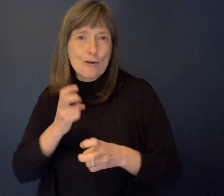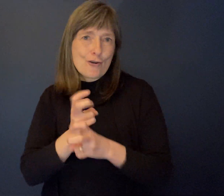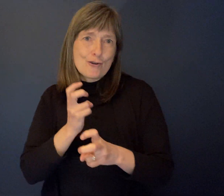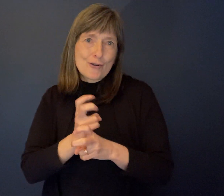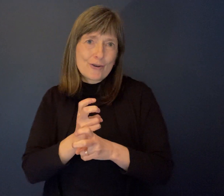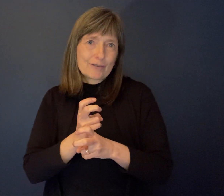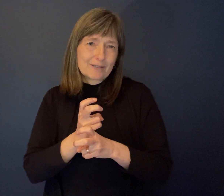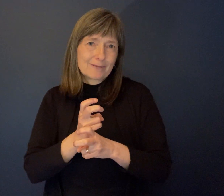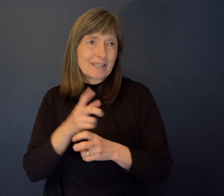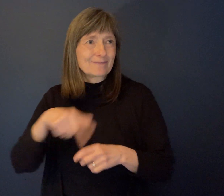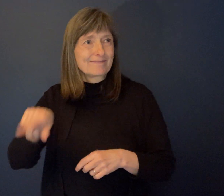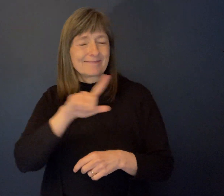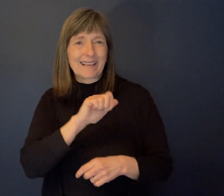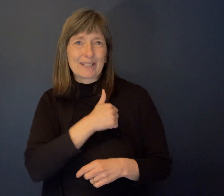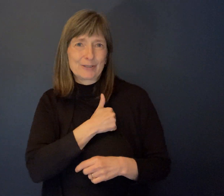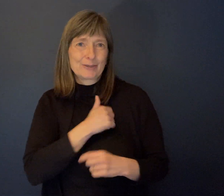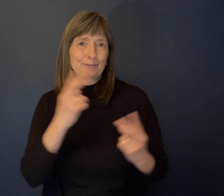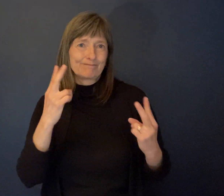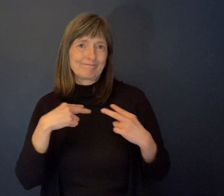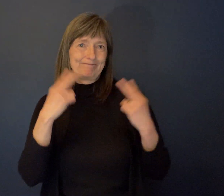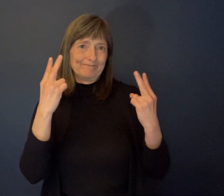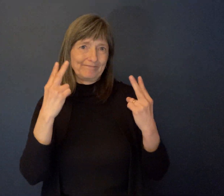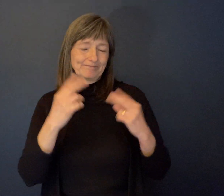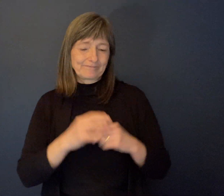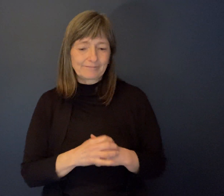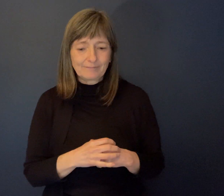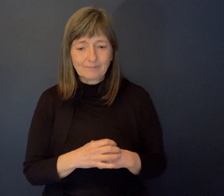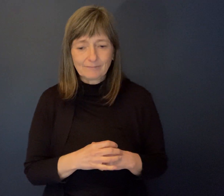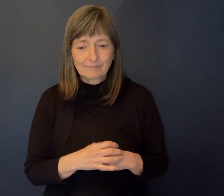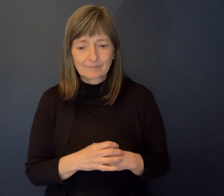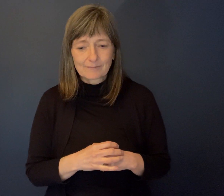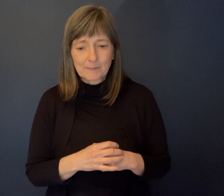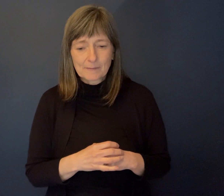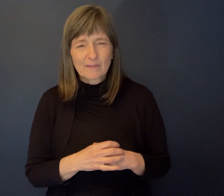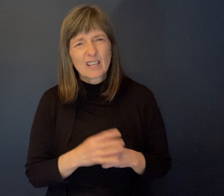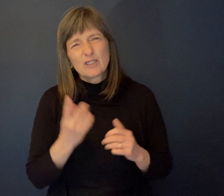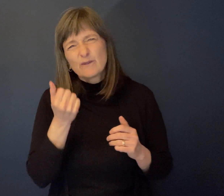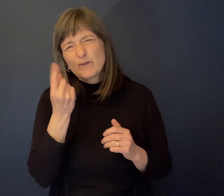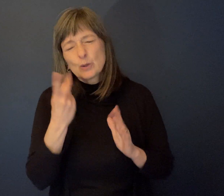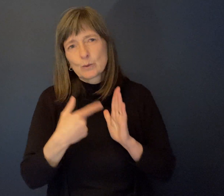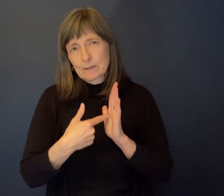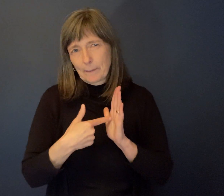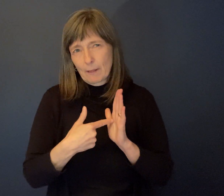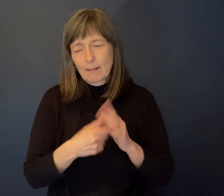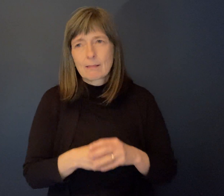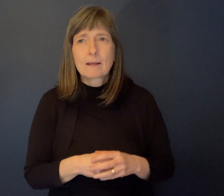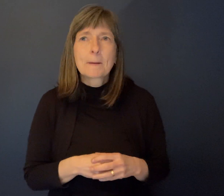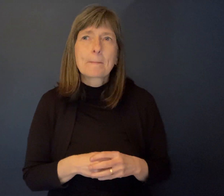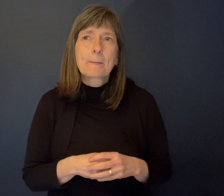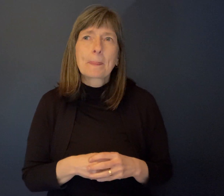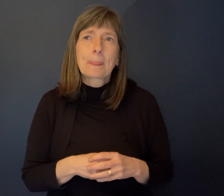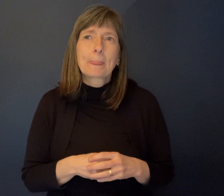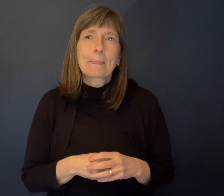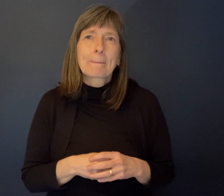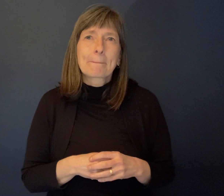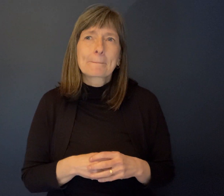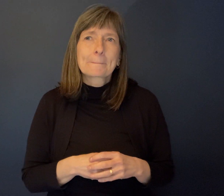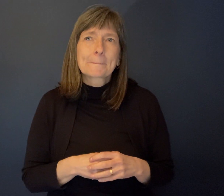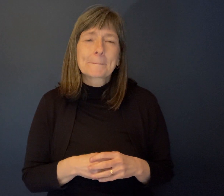about attitudes, I'm going to give you an example of, uh, just maybe a couple, just a fun one. And then another one, I was, uh, competing in